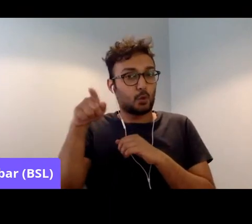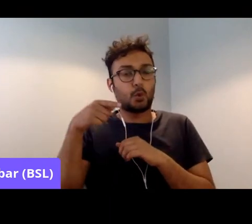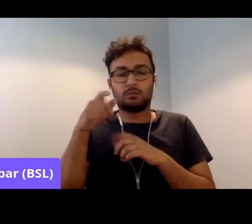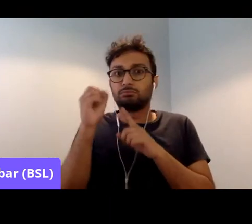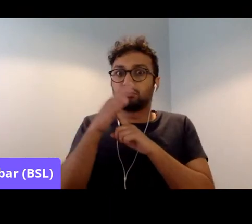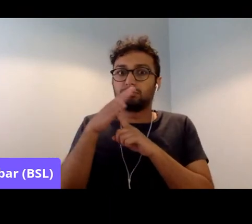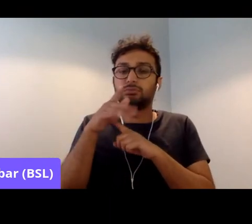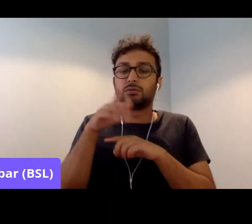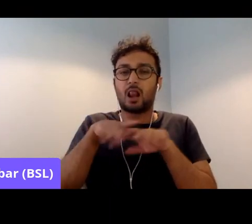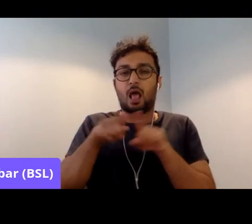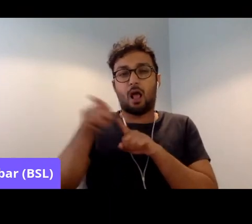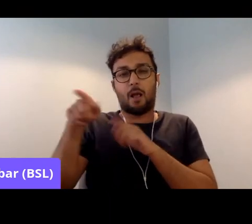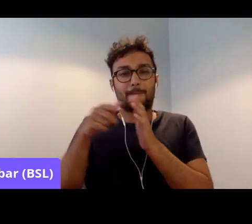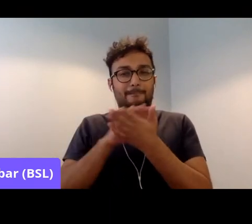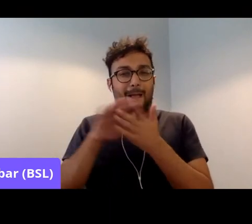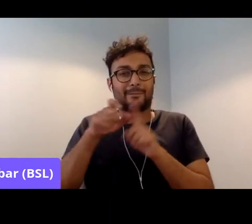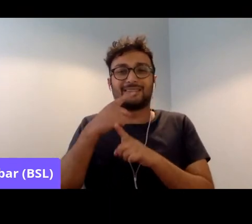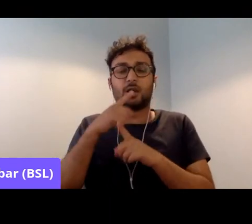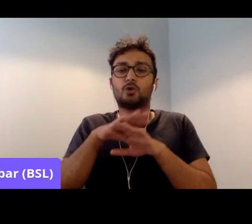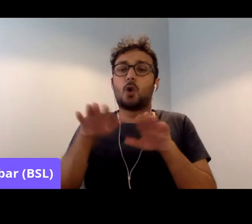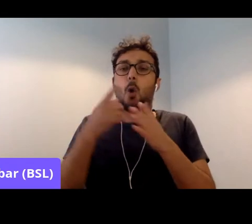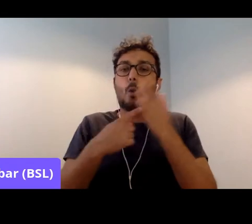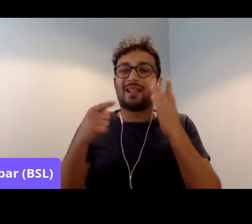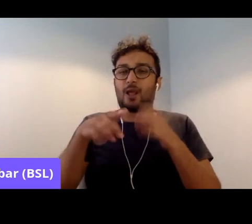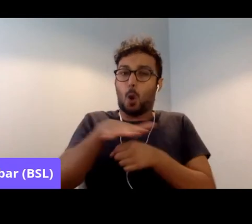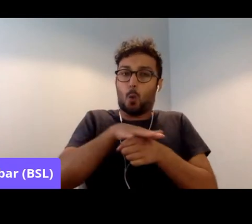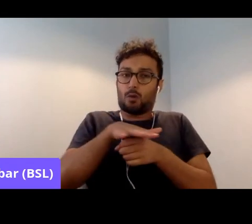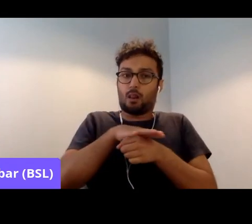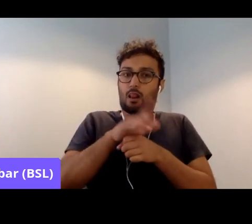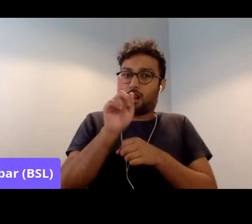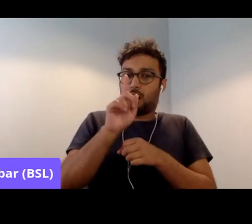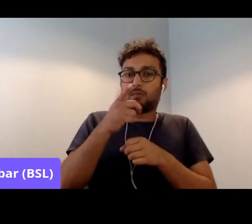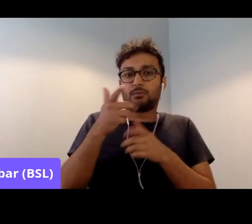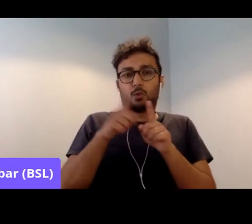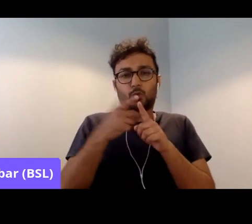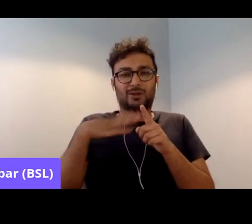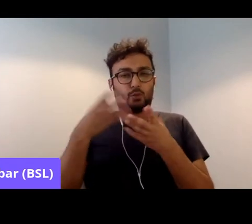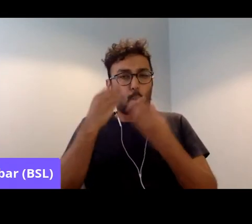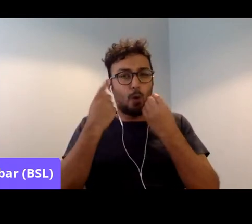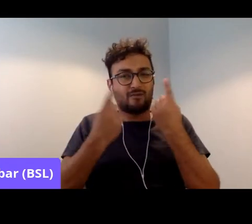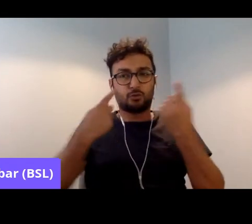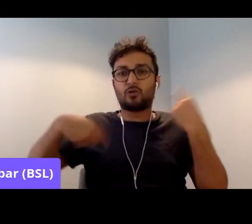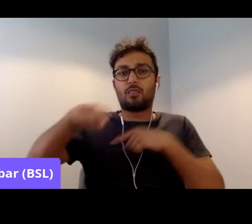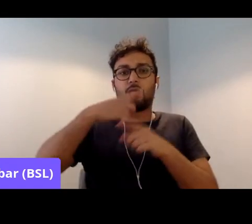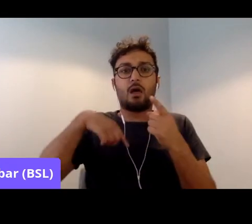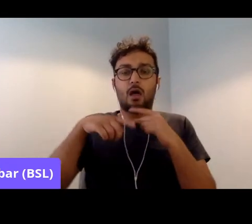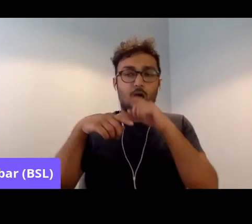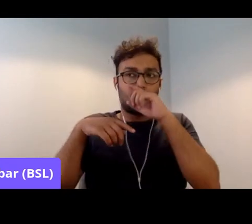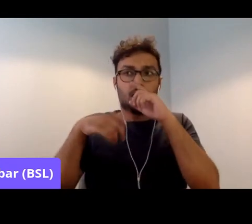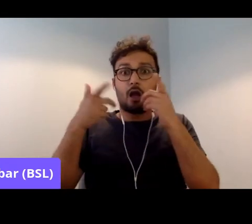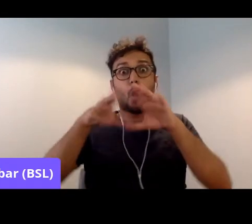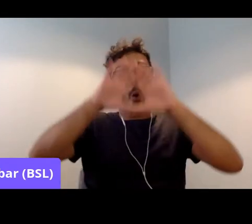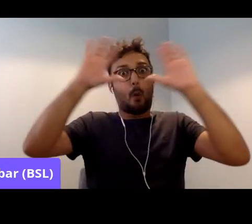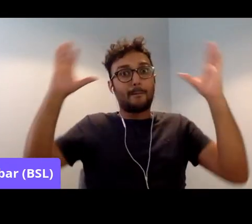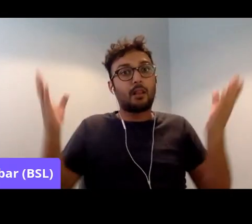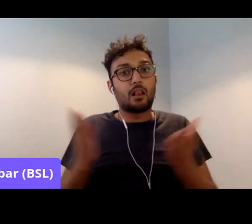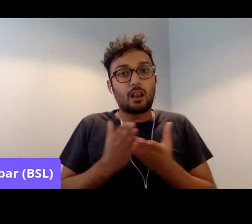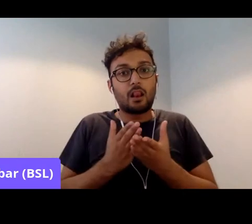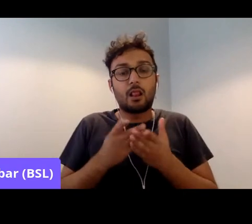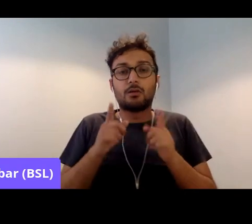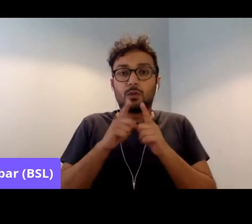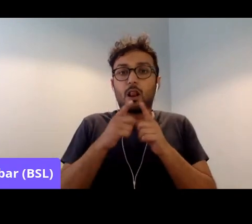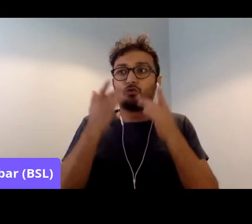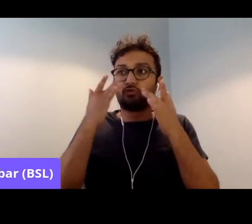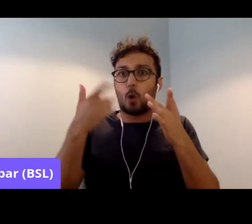it on a local level, but also build our solidarity and learn from each other on a much global scale as well as show our